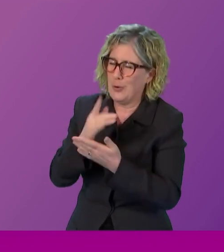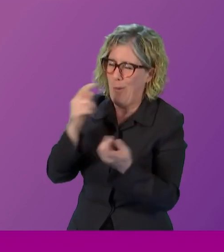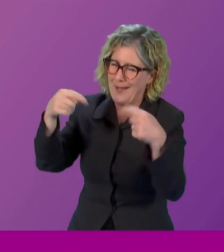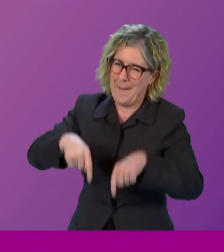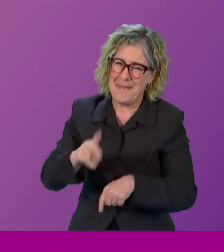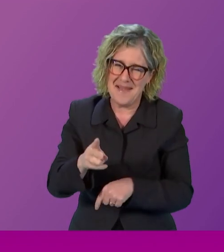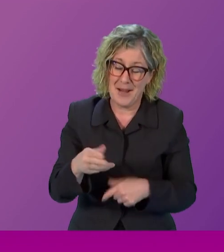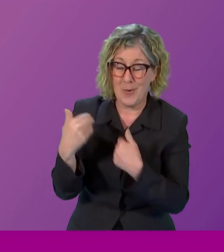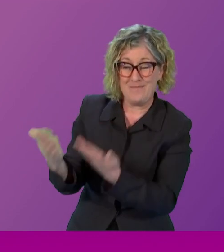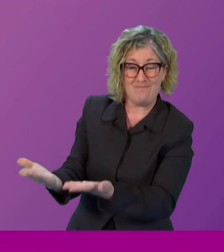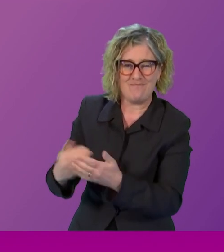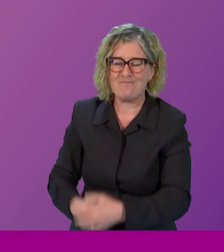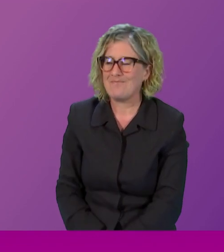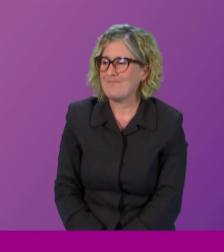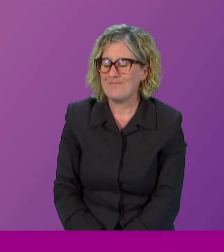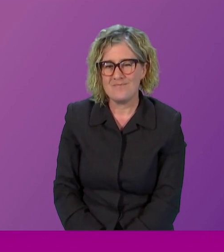Minister.